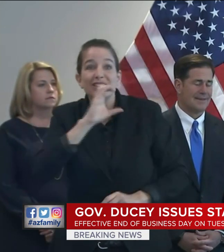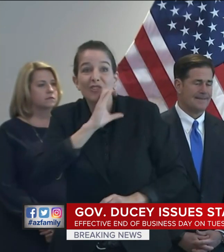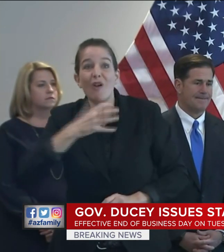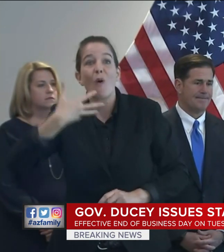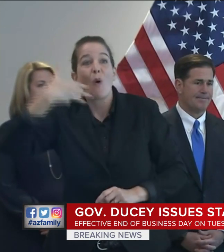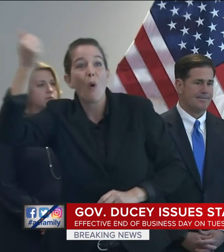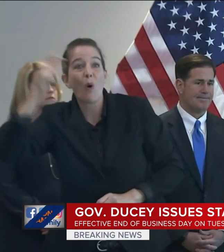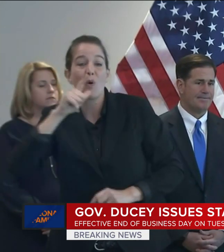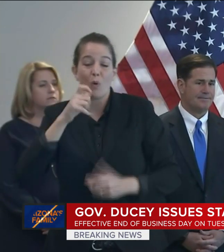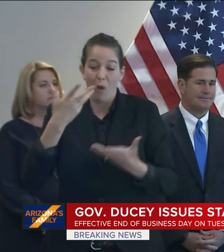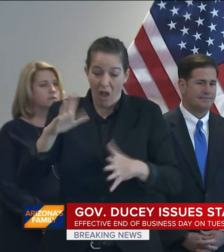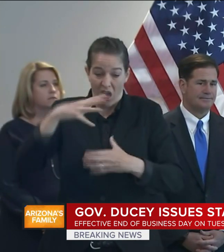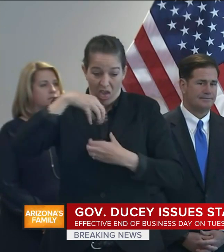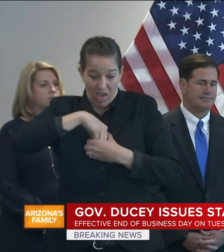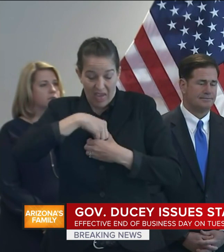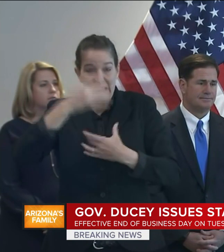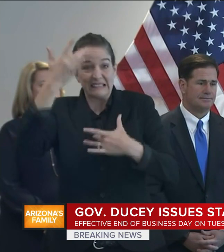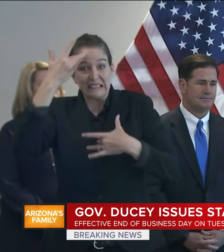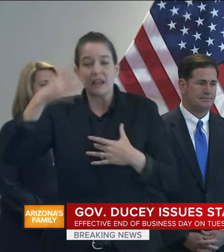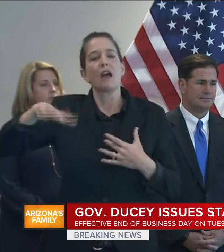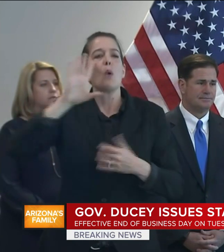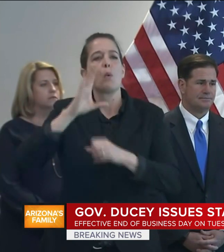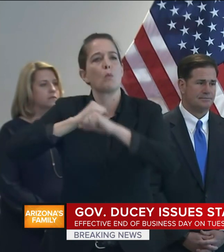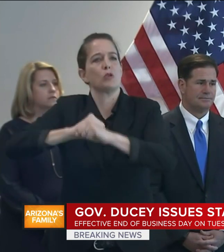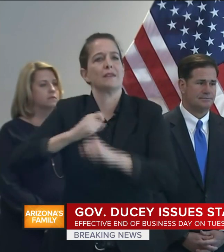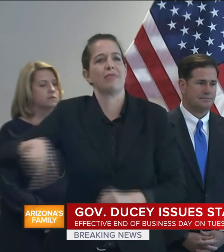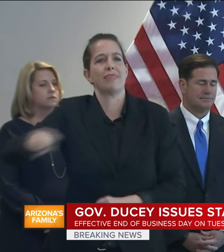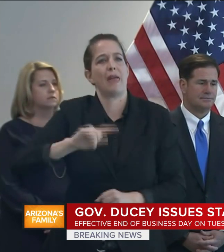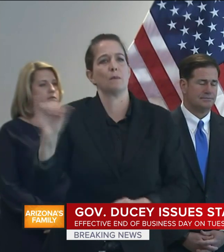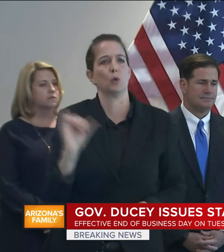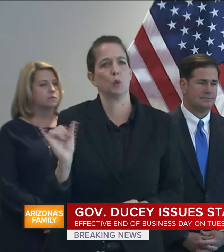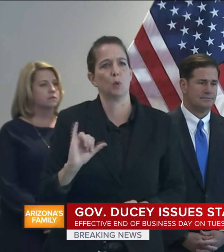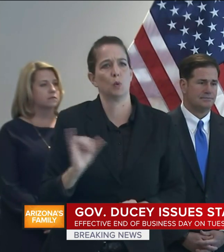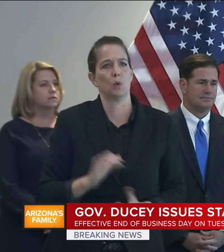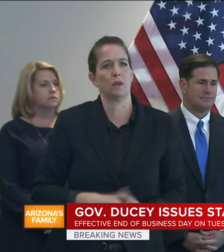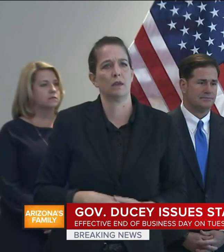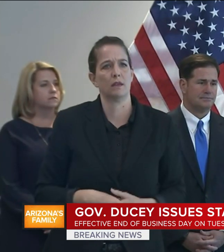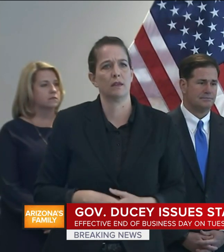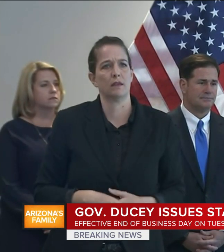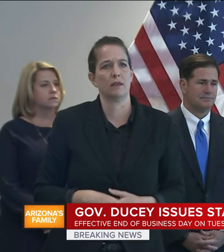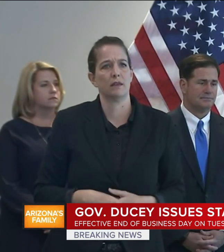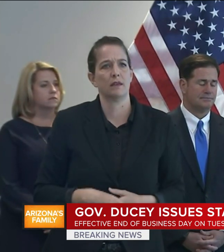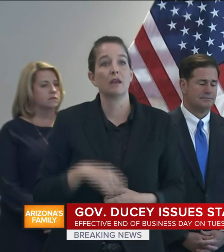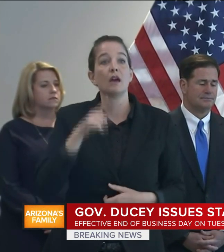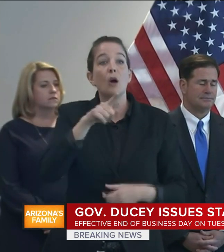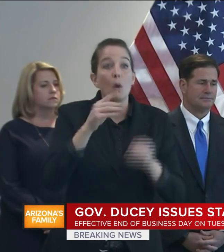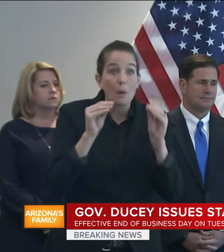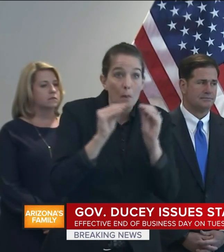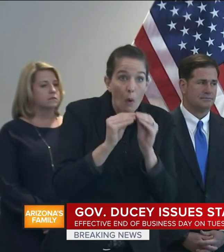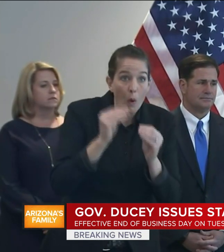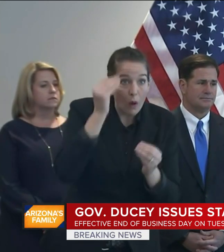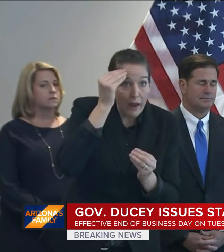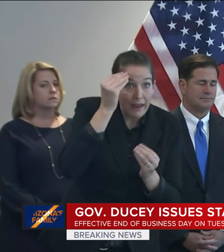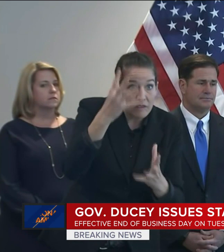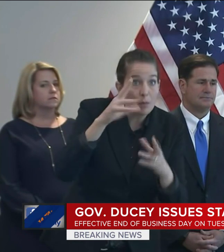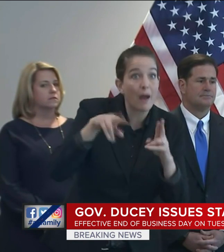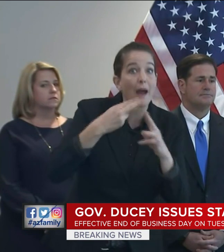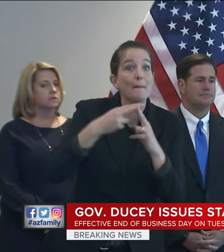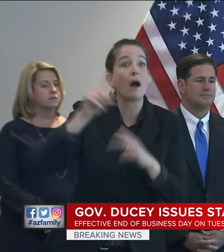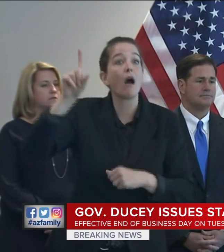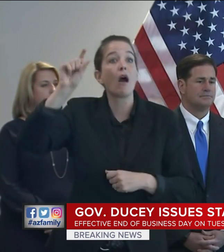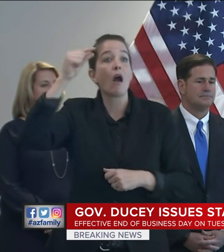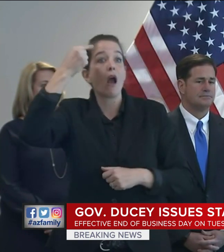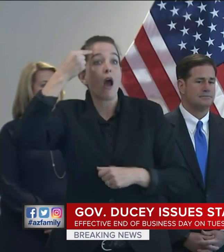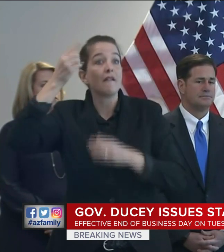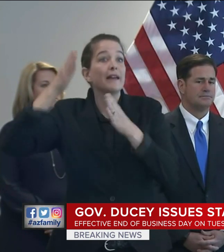You can find additional information on the governor's Stay Home, Stay Healthy, Stay Connected order, enhanced information about confirmed